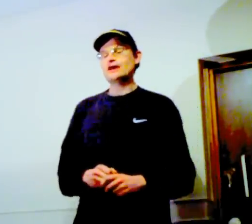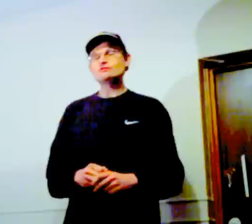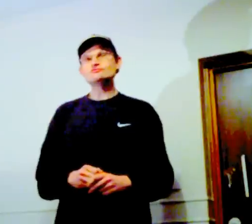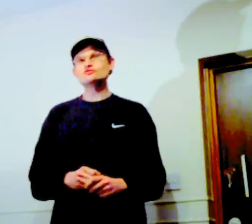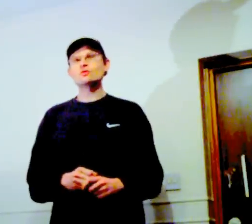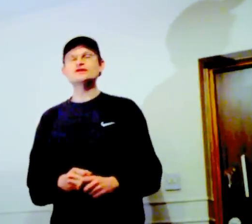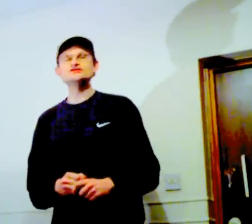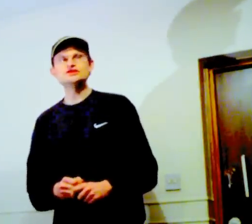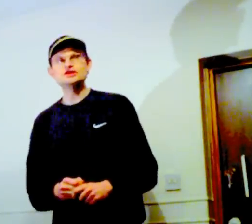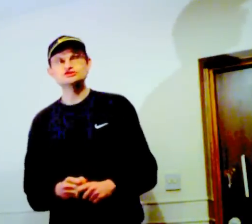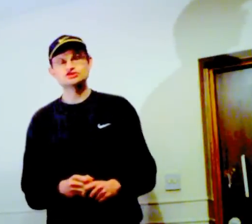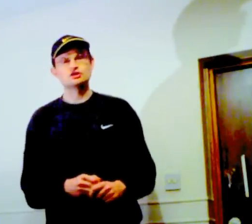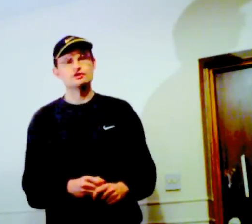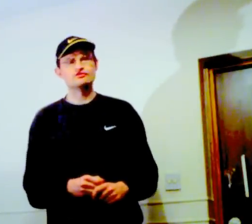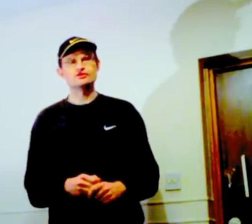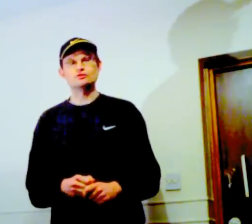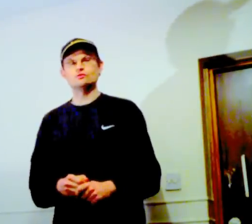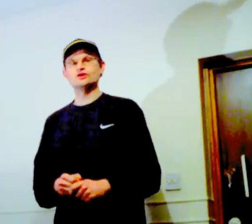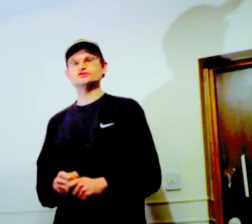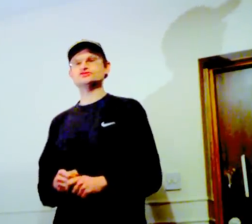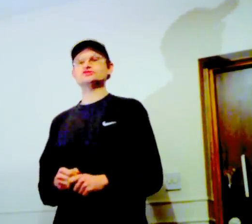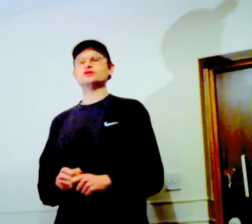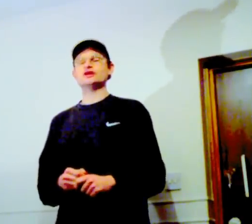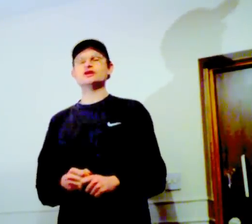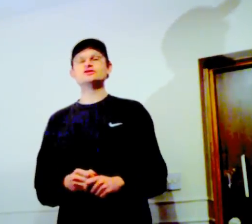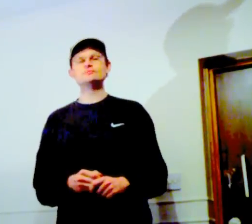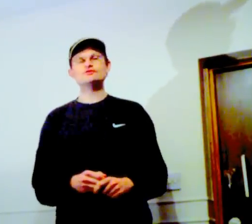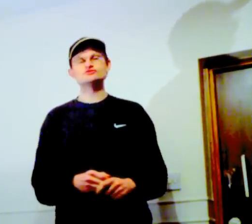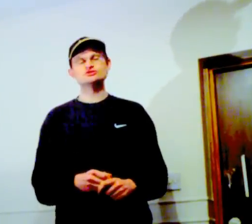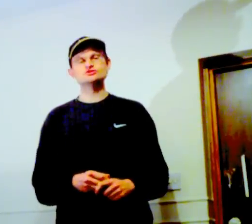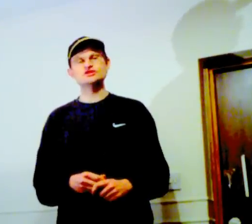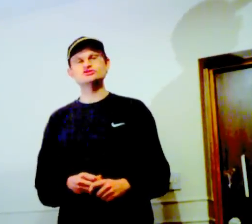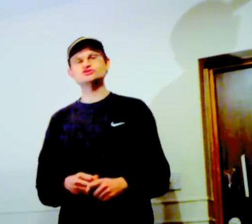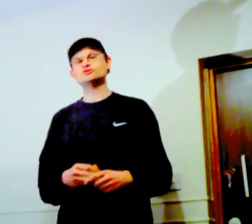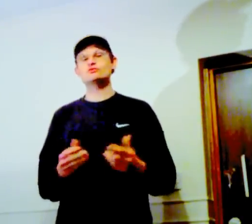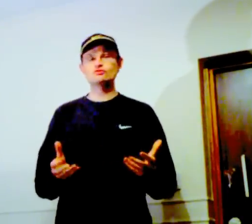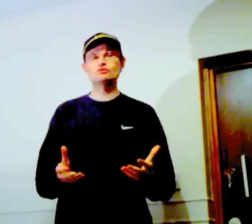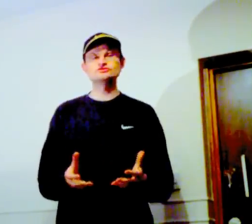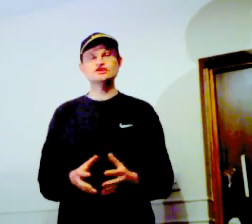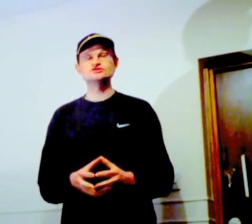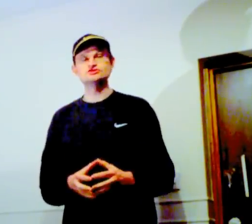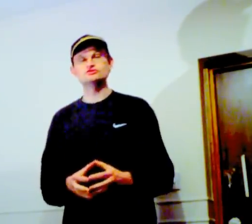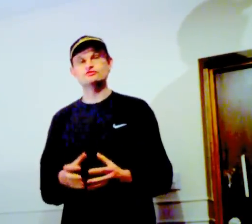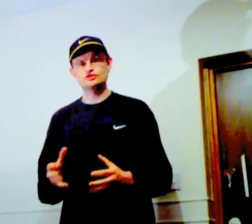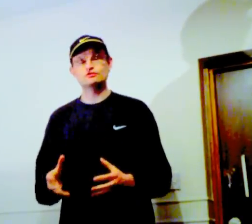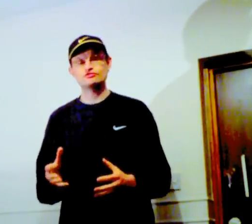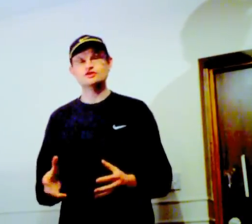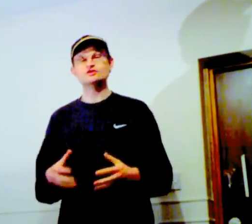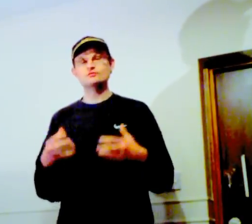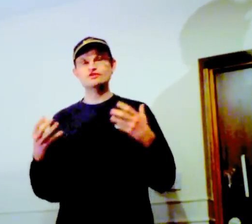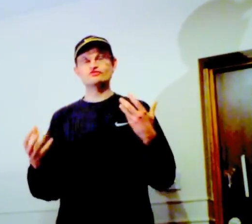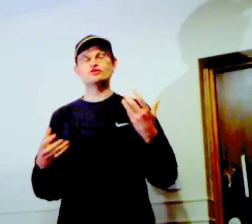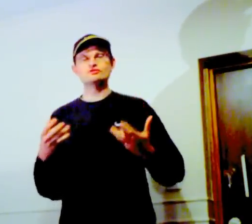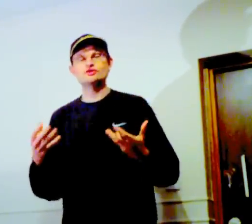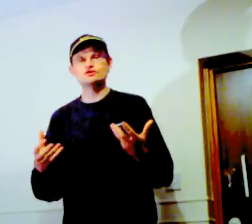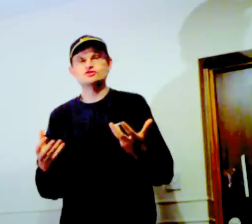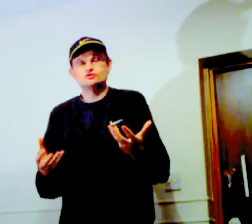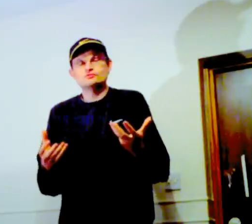About 20 years ago, I think it was, I did a bit of research into thought, into, you know, thinking the way that our human